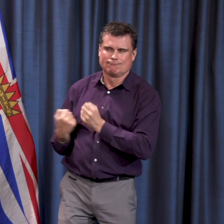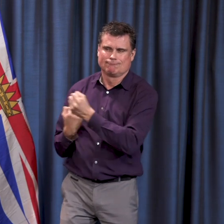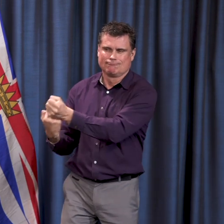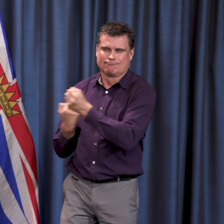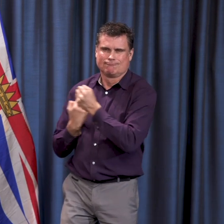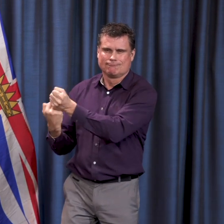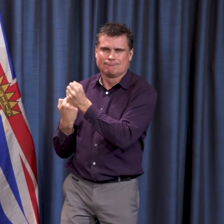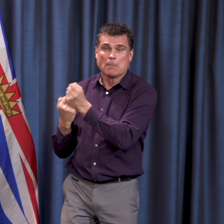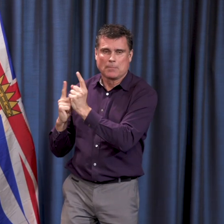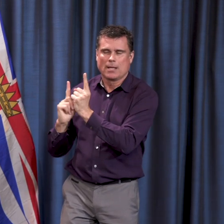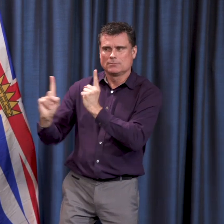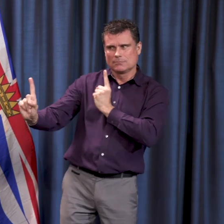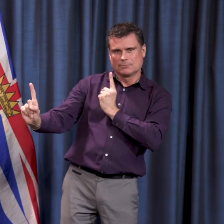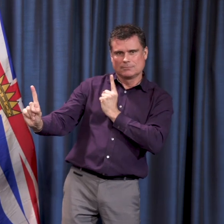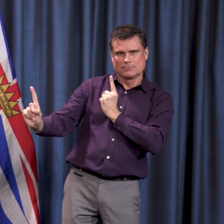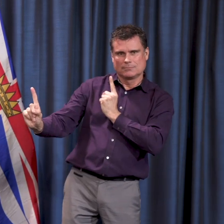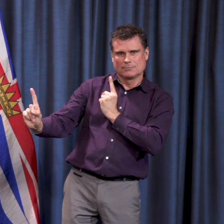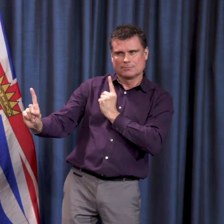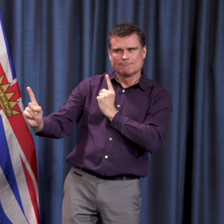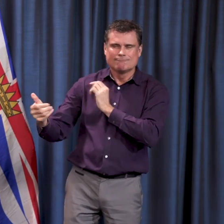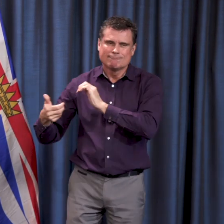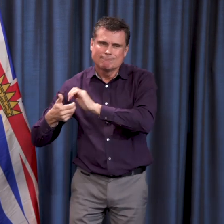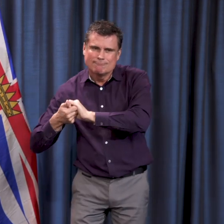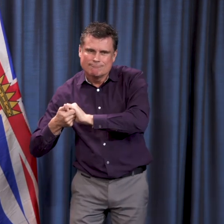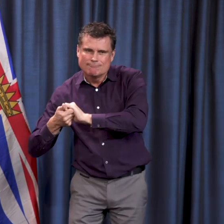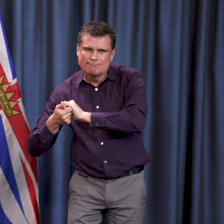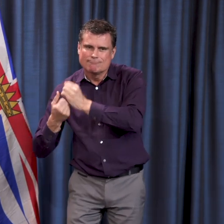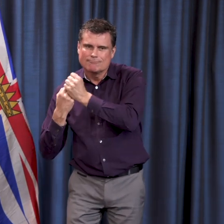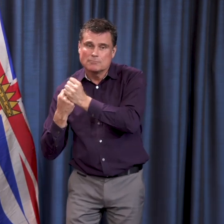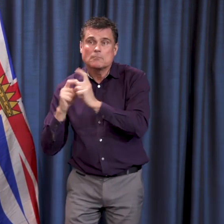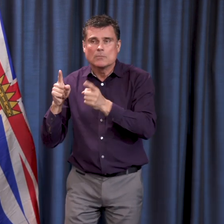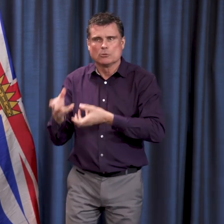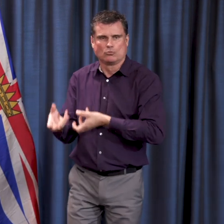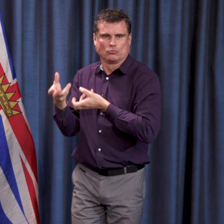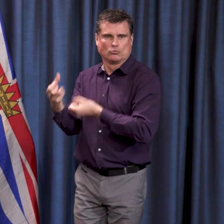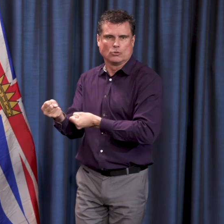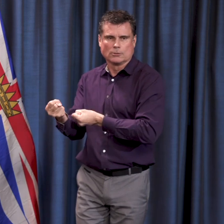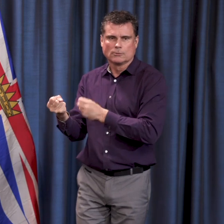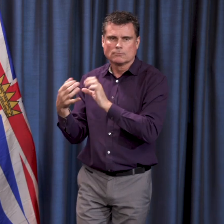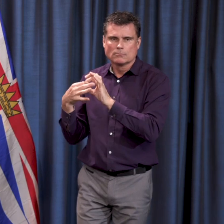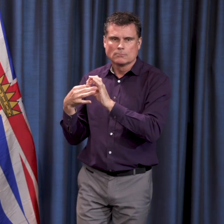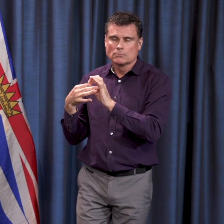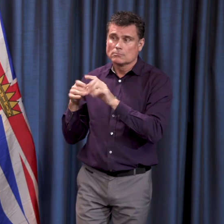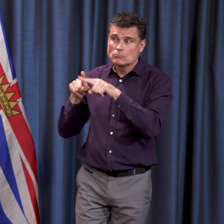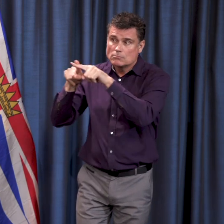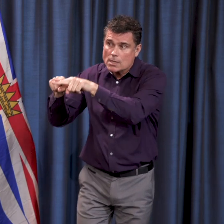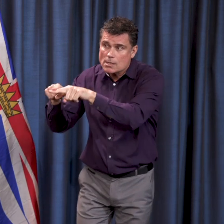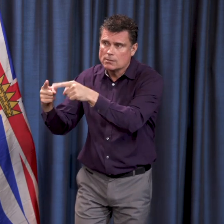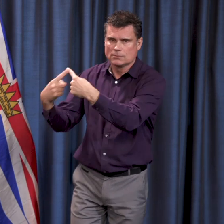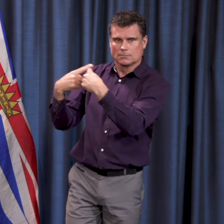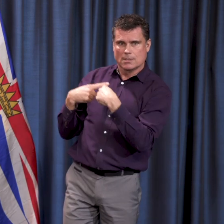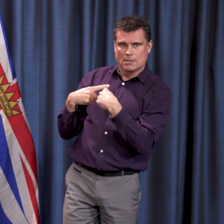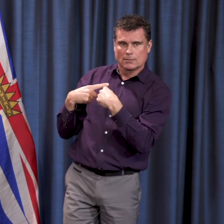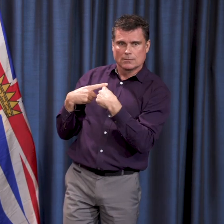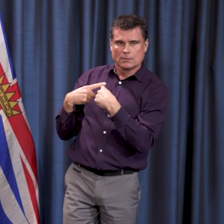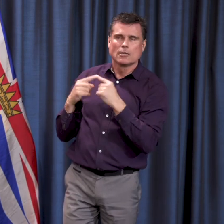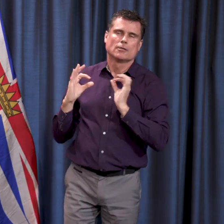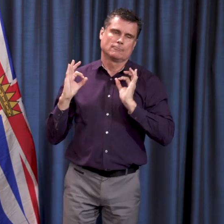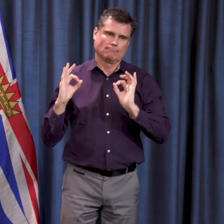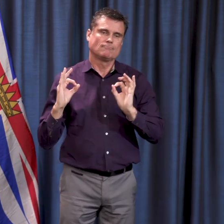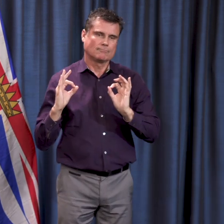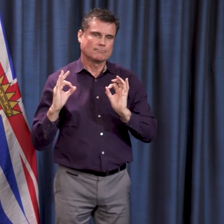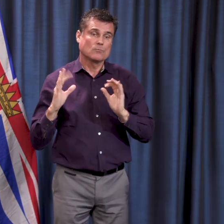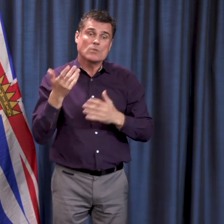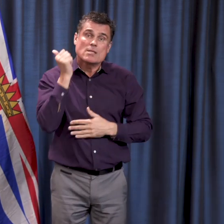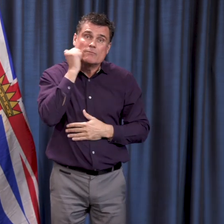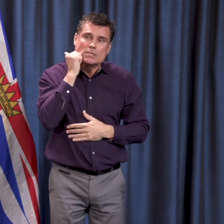we continue to work together. That we trust one another. That we rely on one another. That's why we brief and we provide information every day to British Columbians about